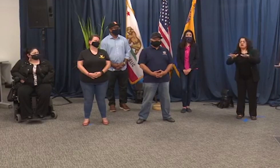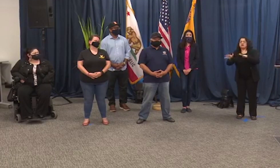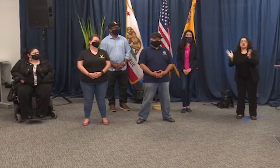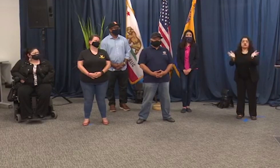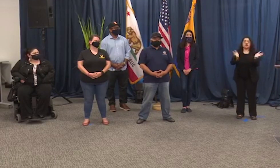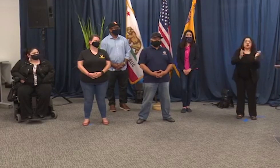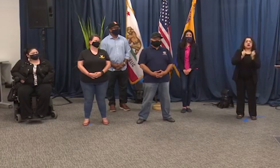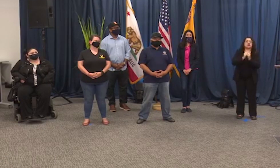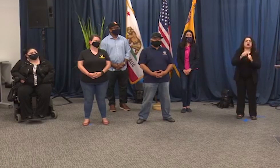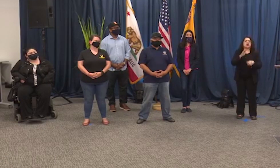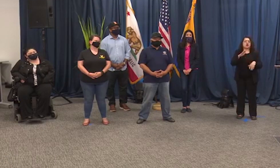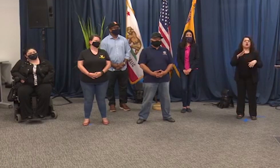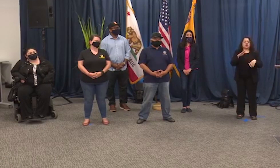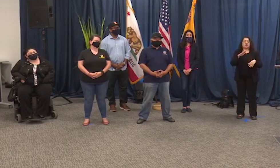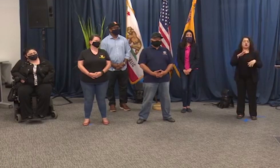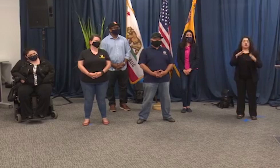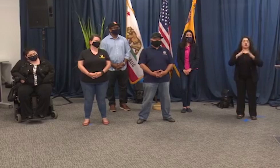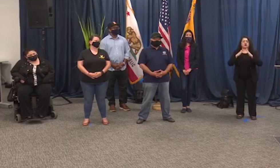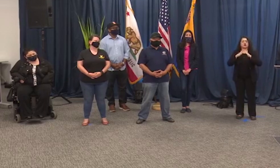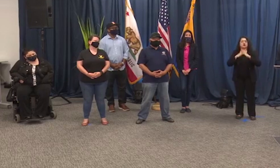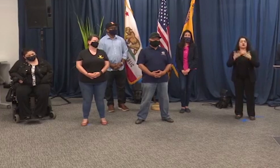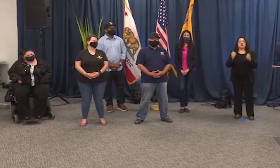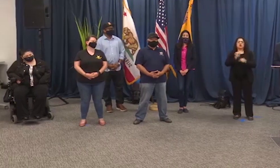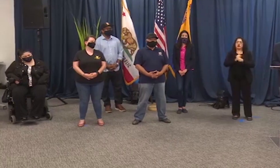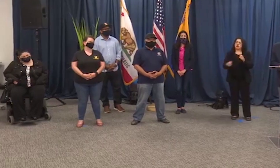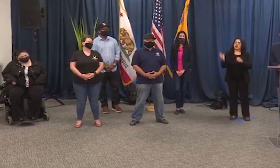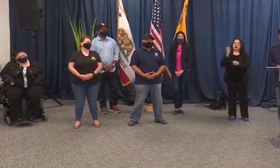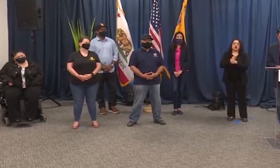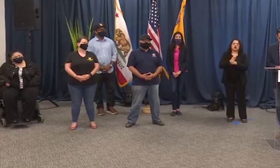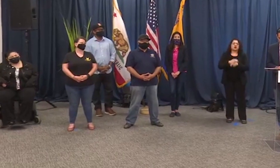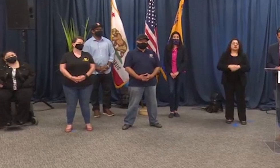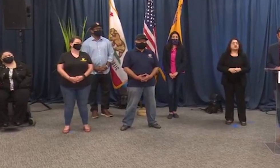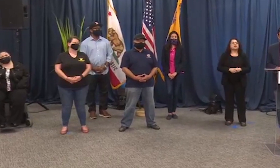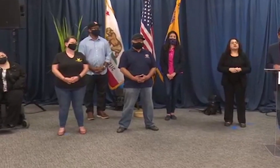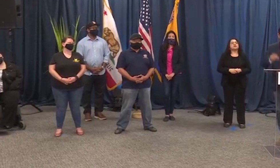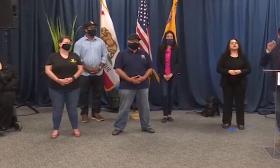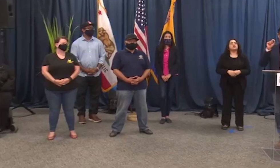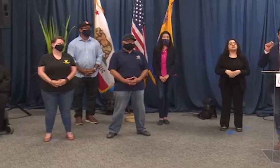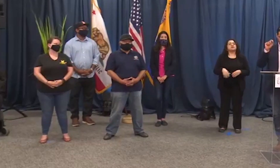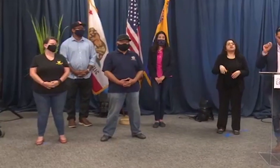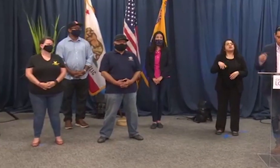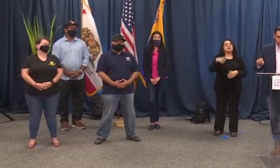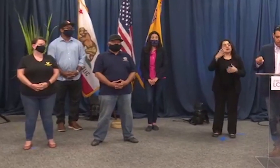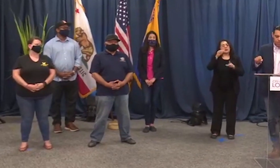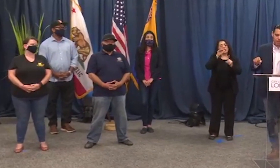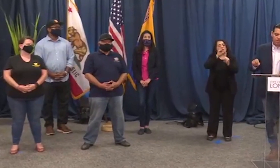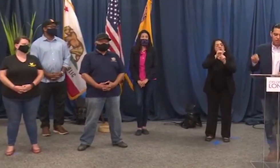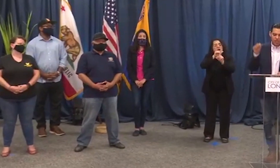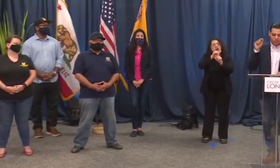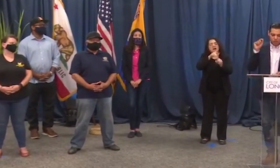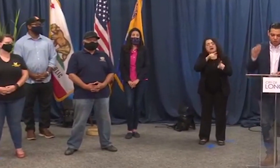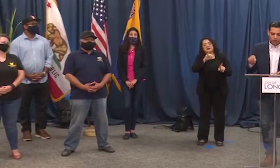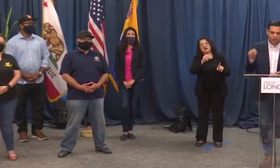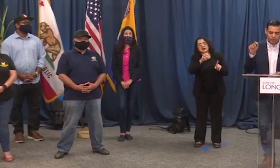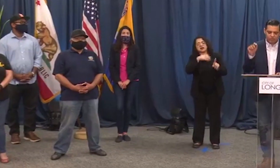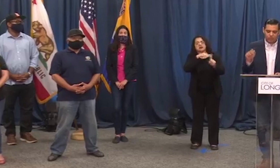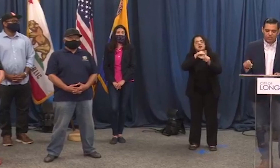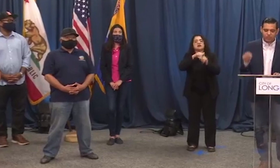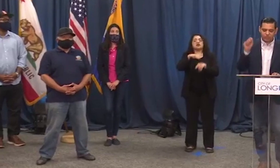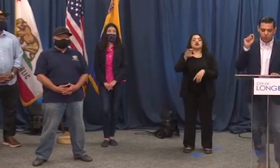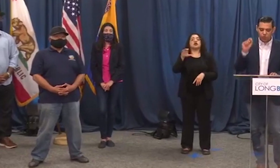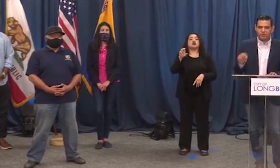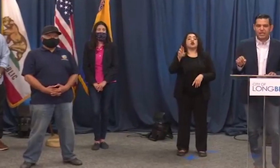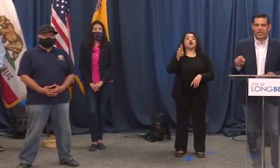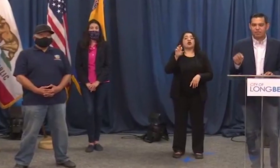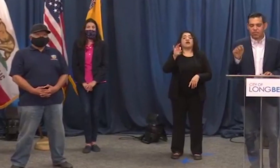and actually one more thing uh uh uh jake i should i i should remind people as a reminder uh the curfew is in